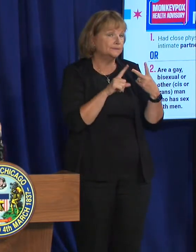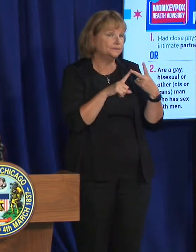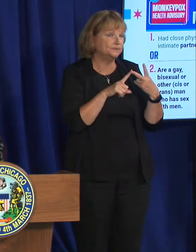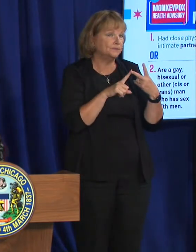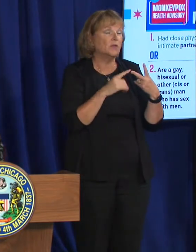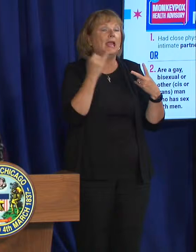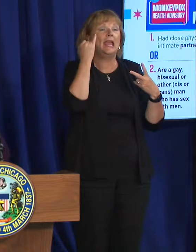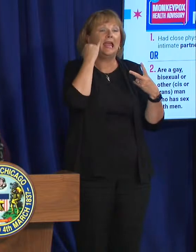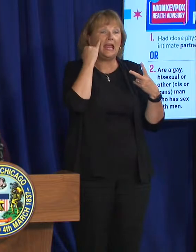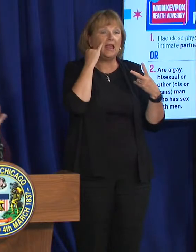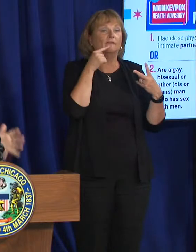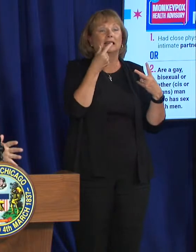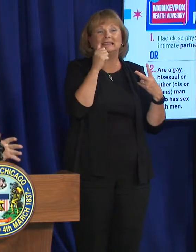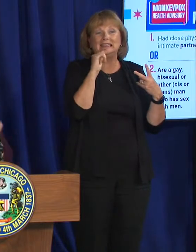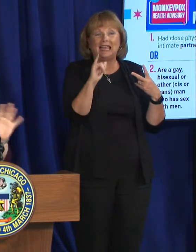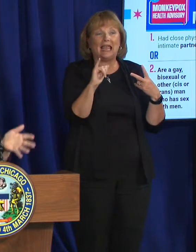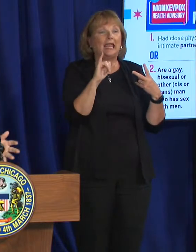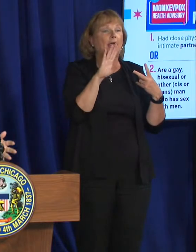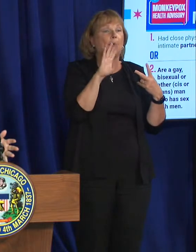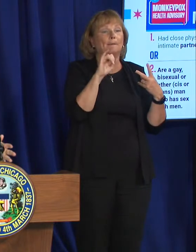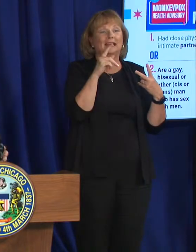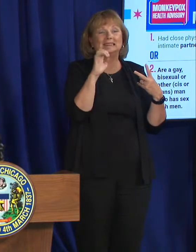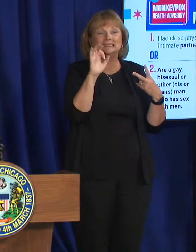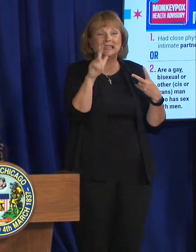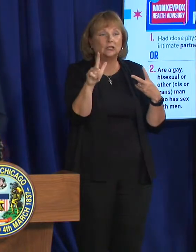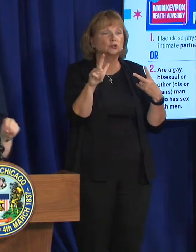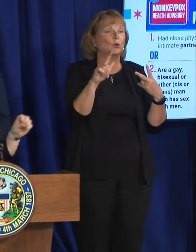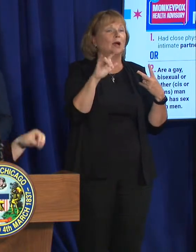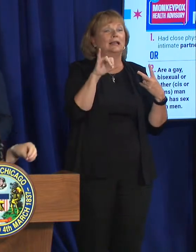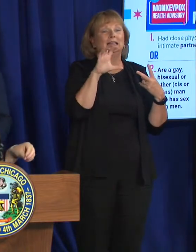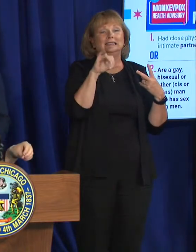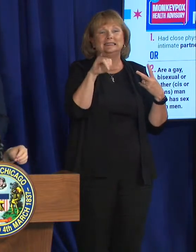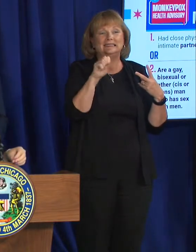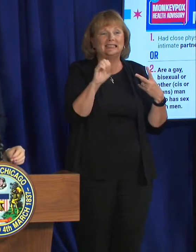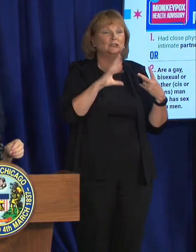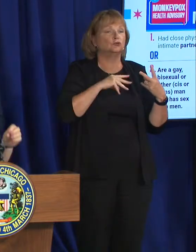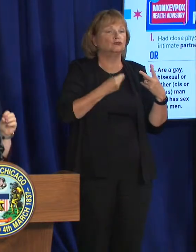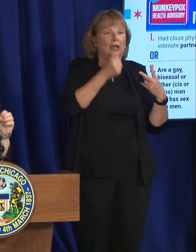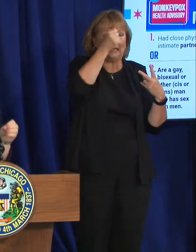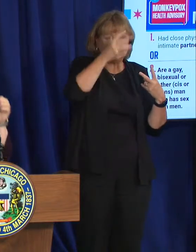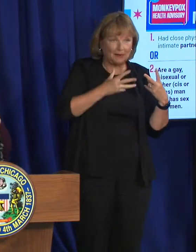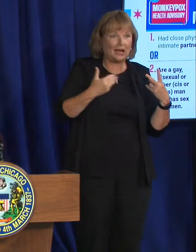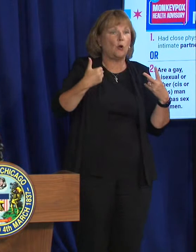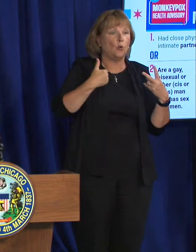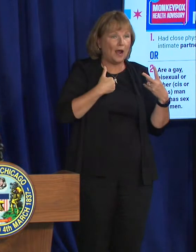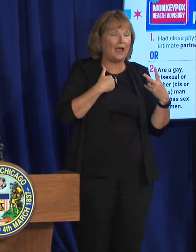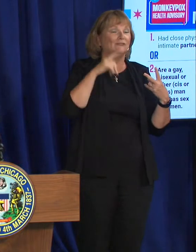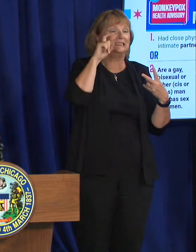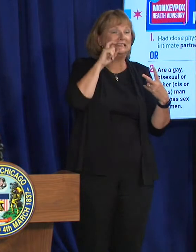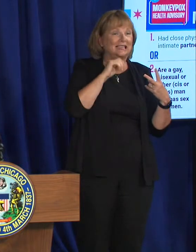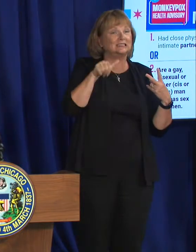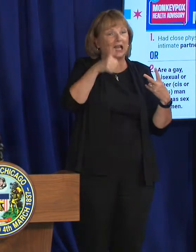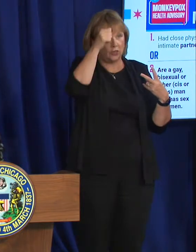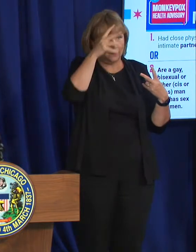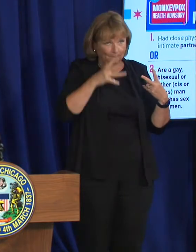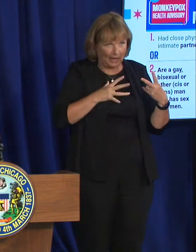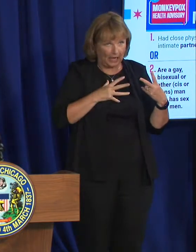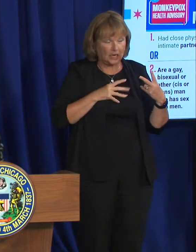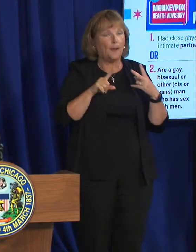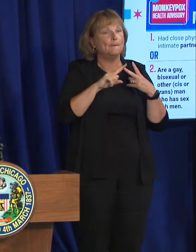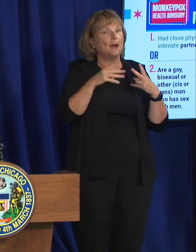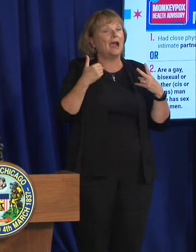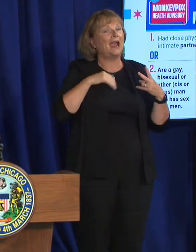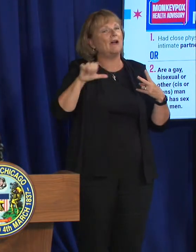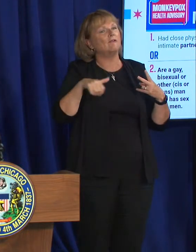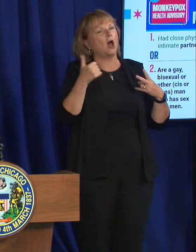if you are a gay bisexual or other sister trans man who has sex with men, but who also has another